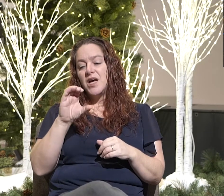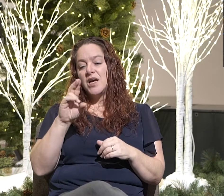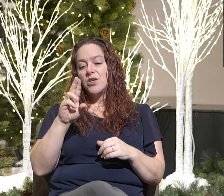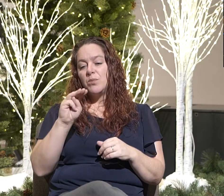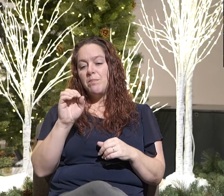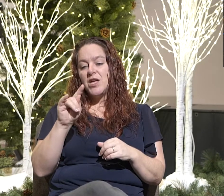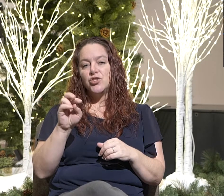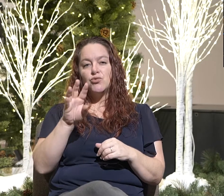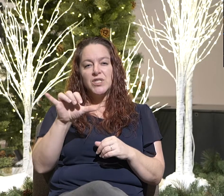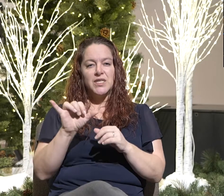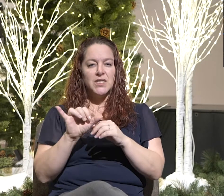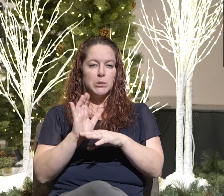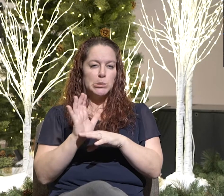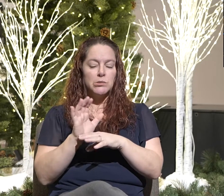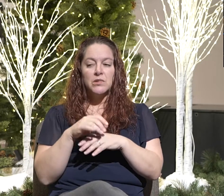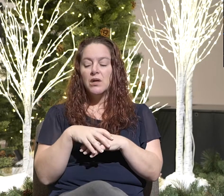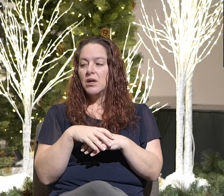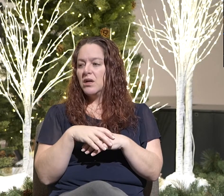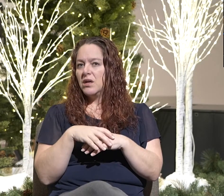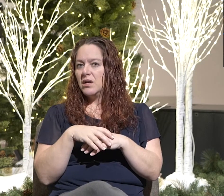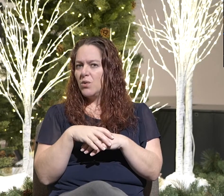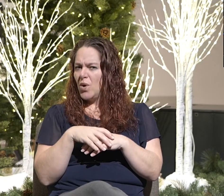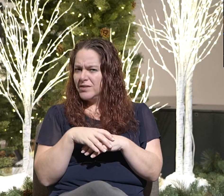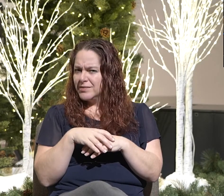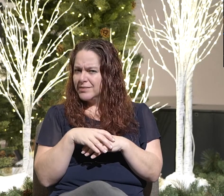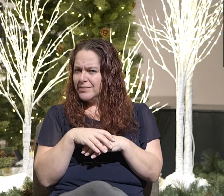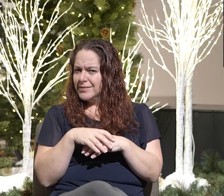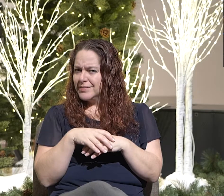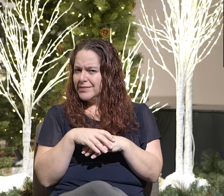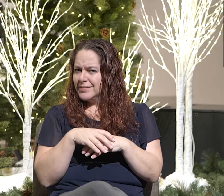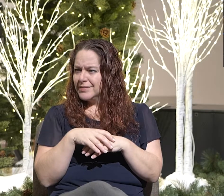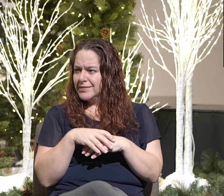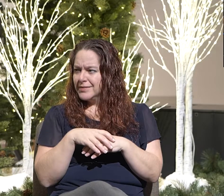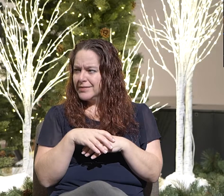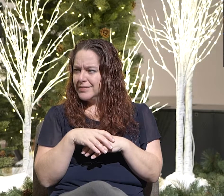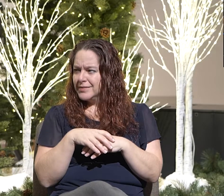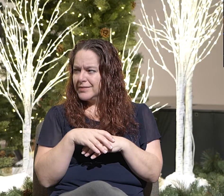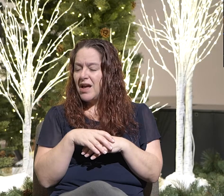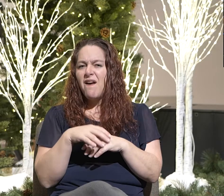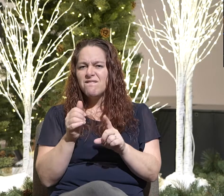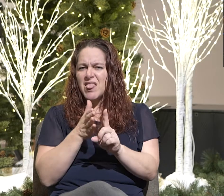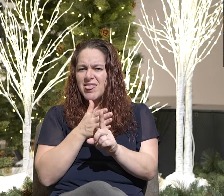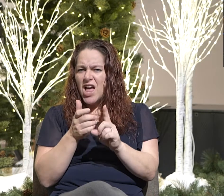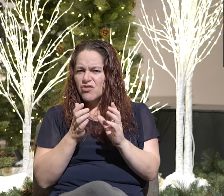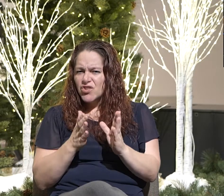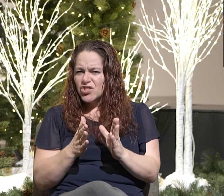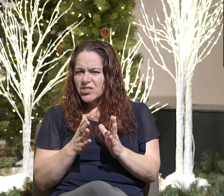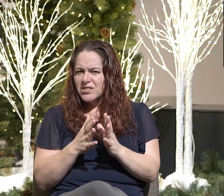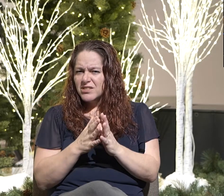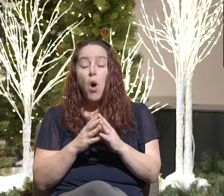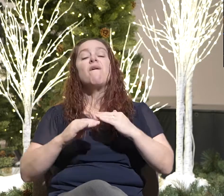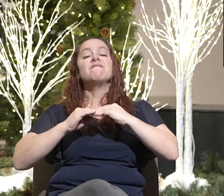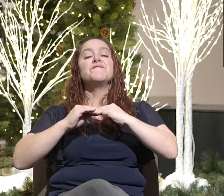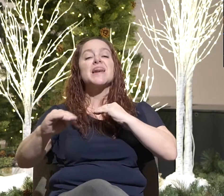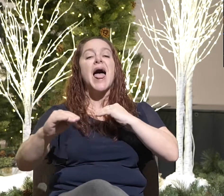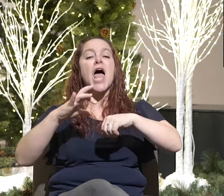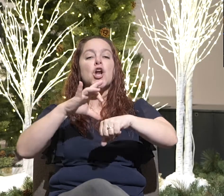flat earthers. So people that, if you didn't know, there are people in the world that believe the earth is flat.